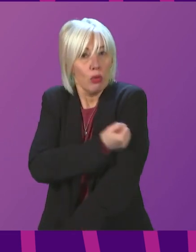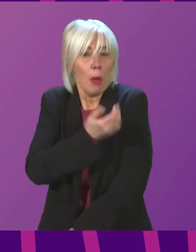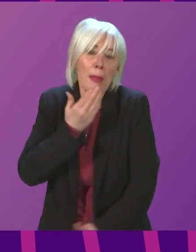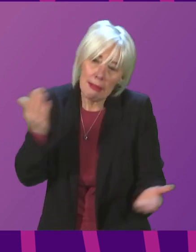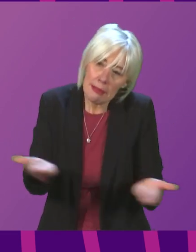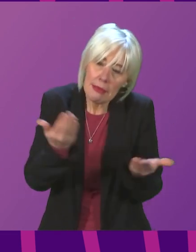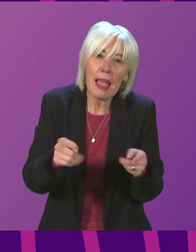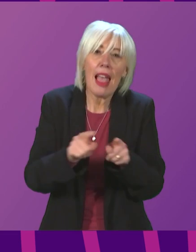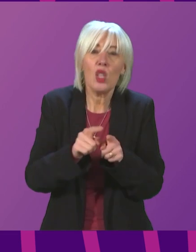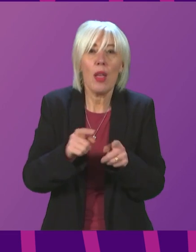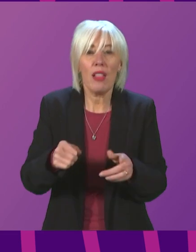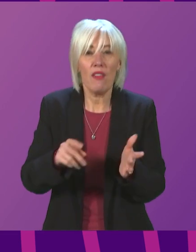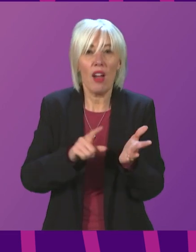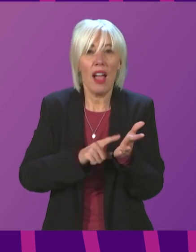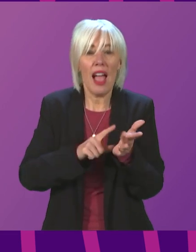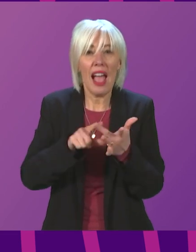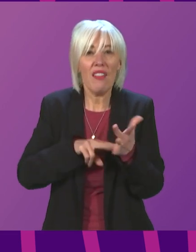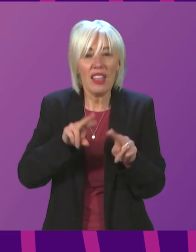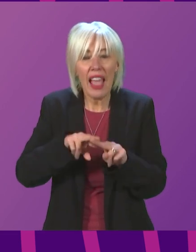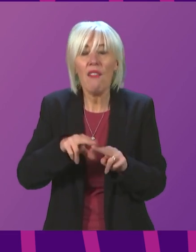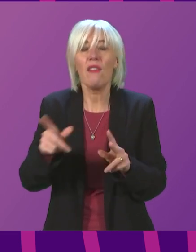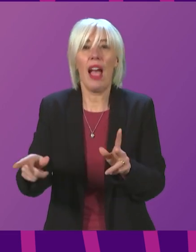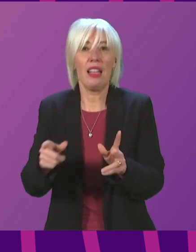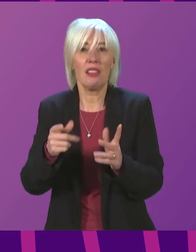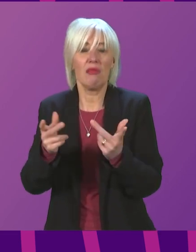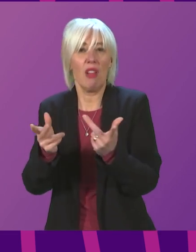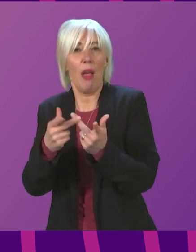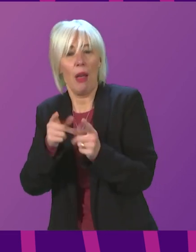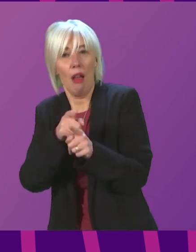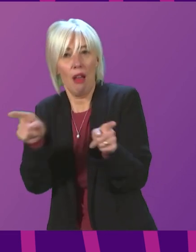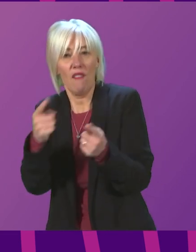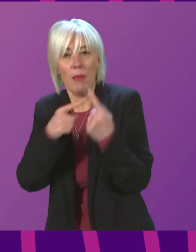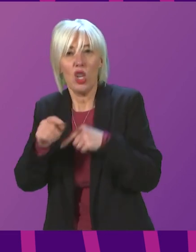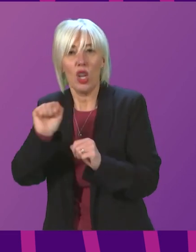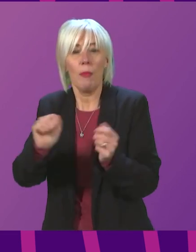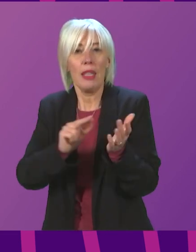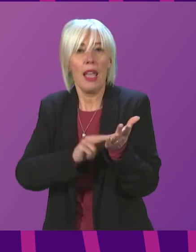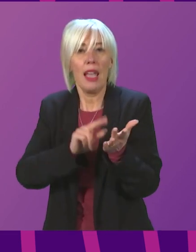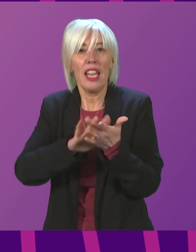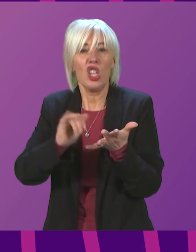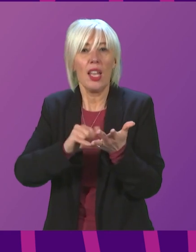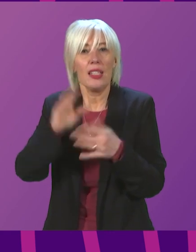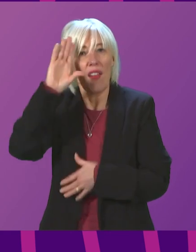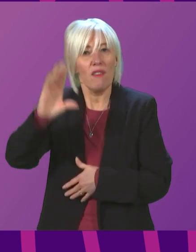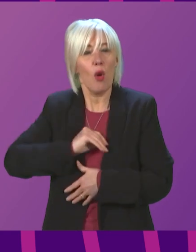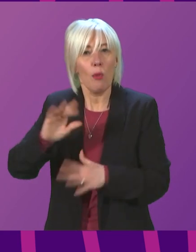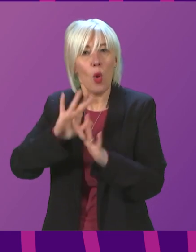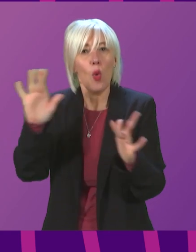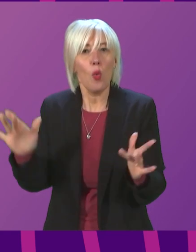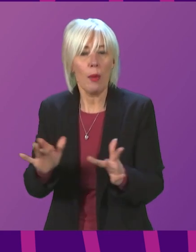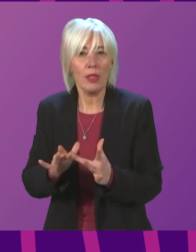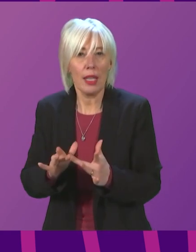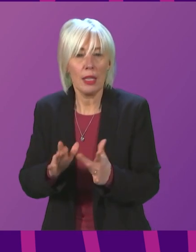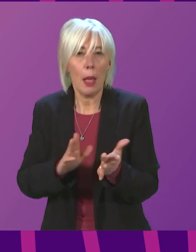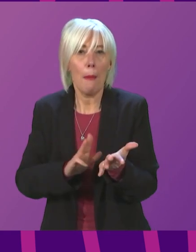on fertility and vaccination can be found on our parent club and NHS-informed websites. Miles